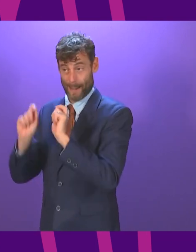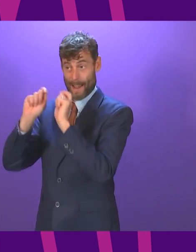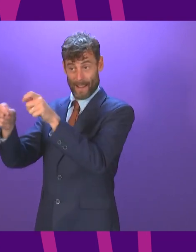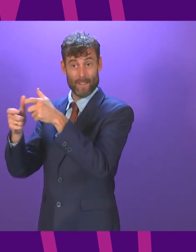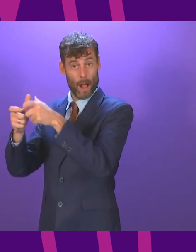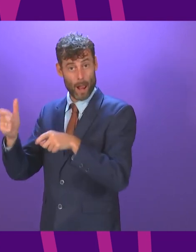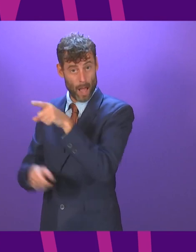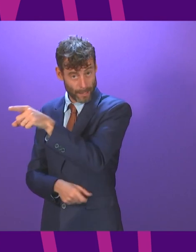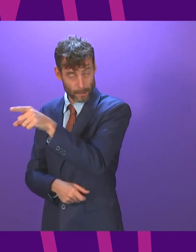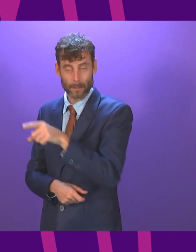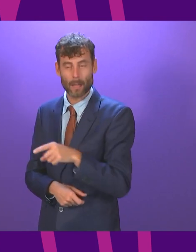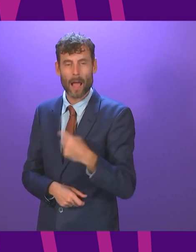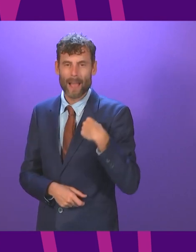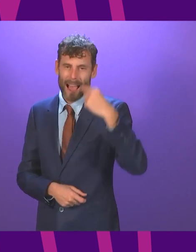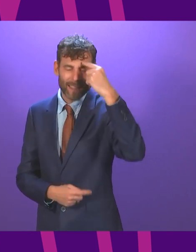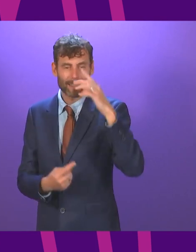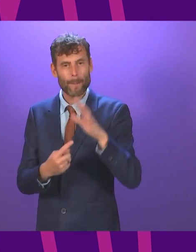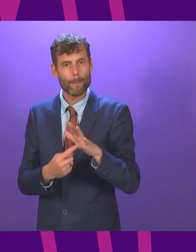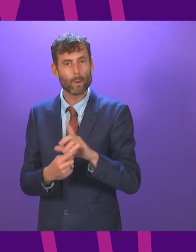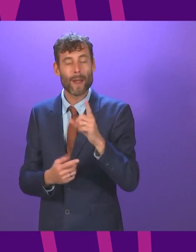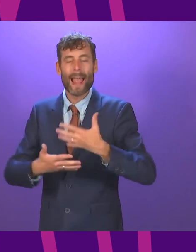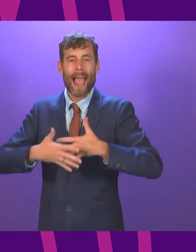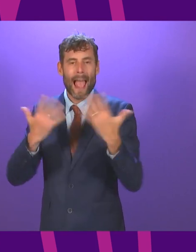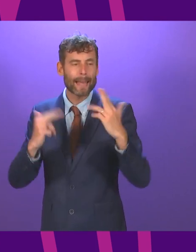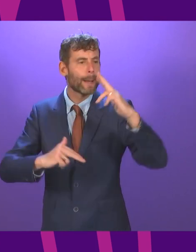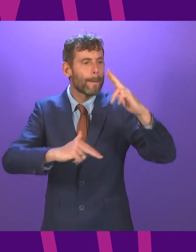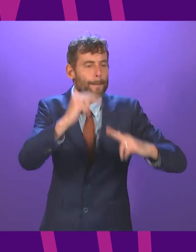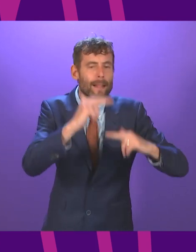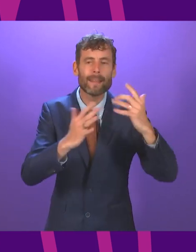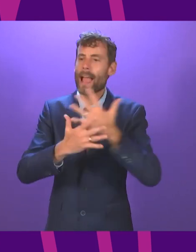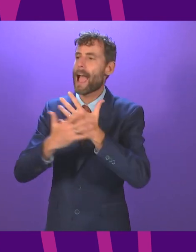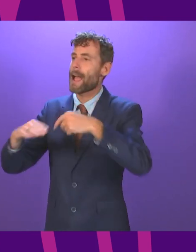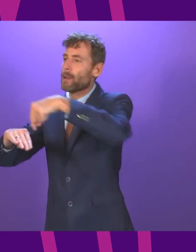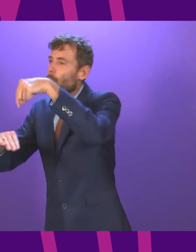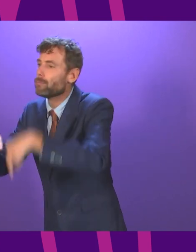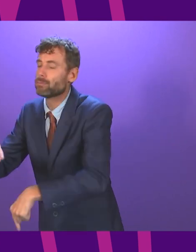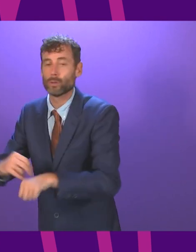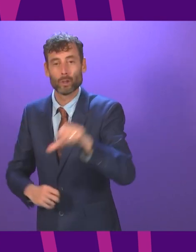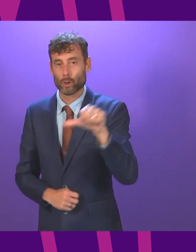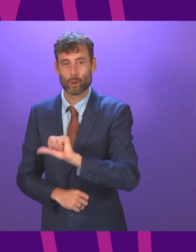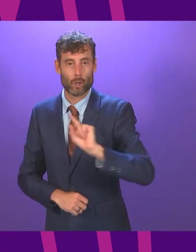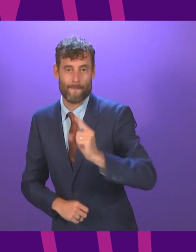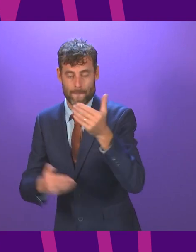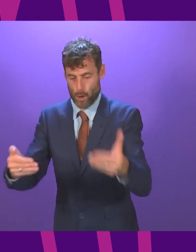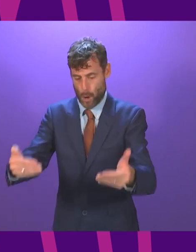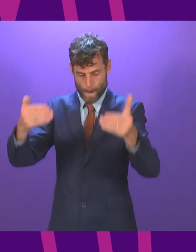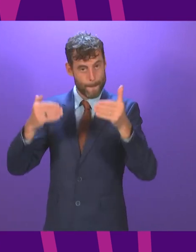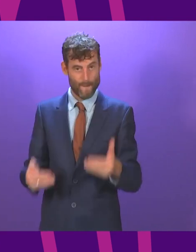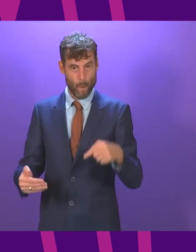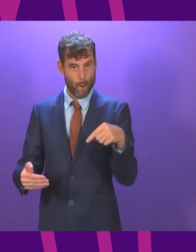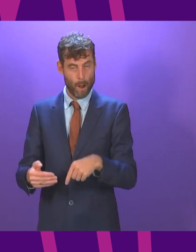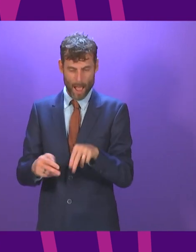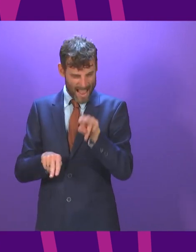process before production agreement approval is given there should be a process of checking that against the climate